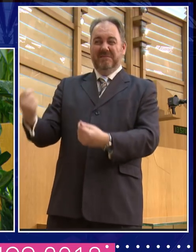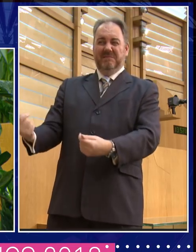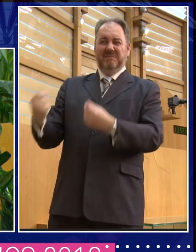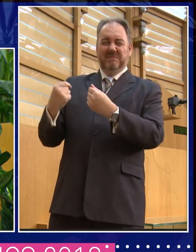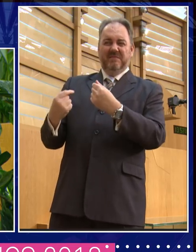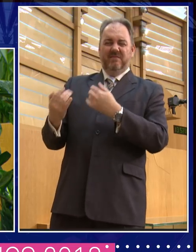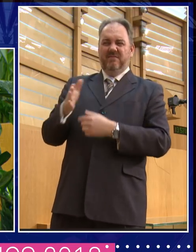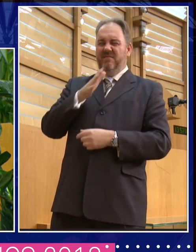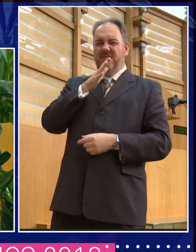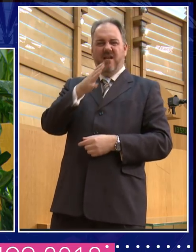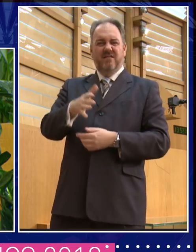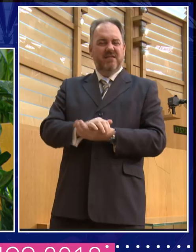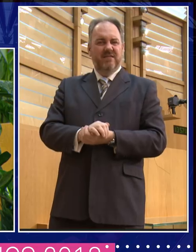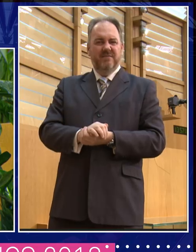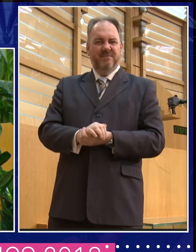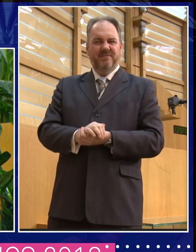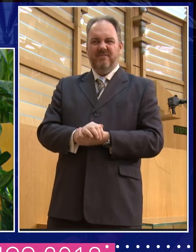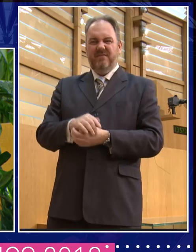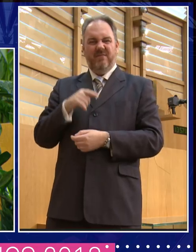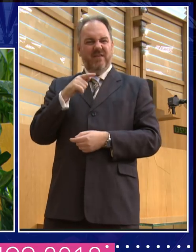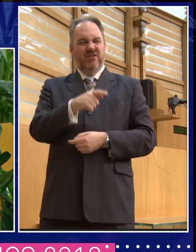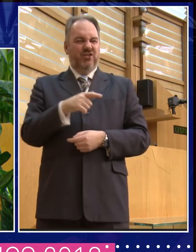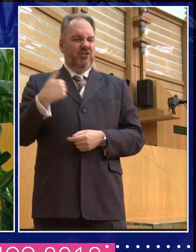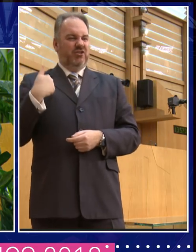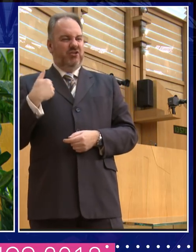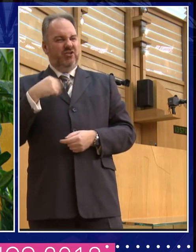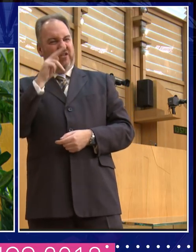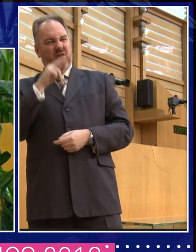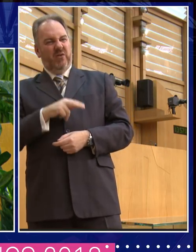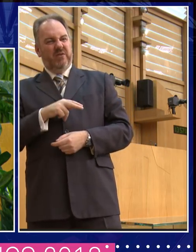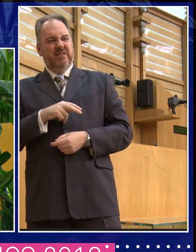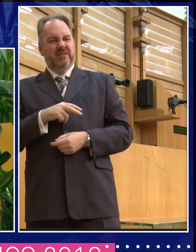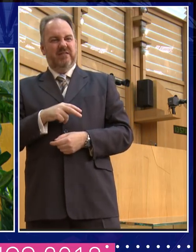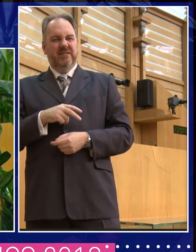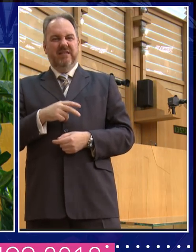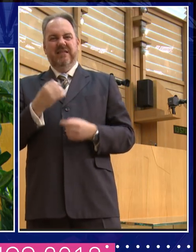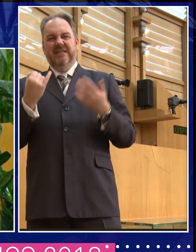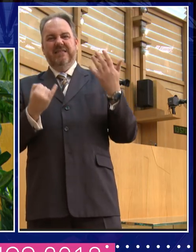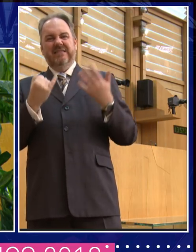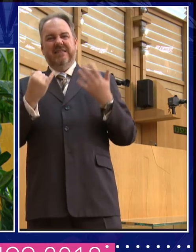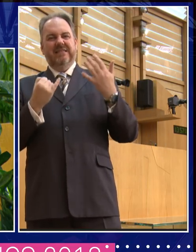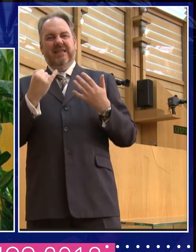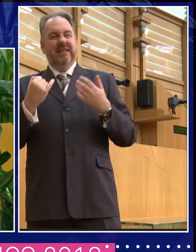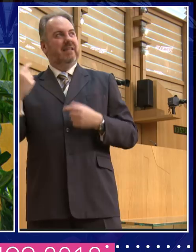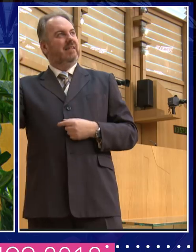was kind of, you know, she looks, you know, 16 from behind, but 65 from the front.